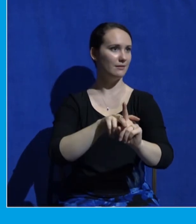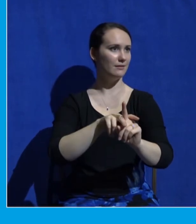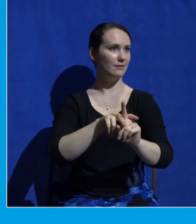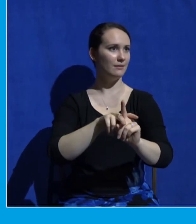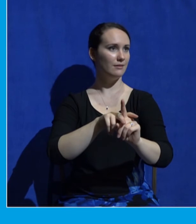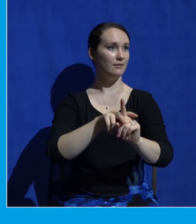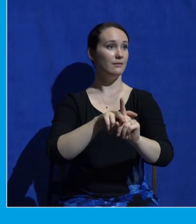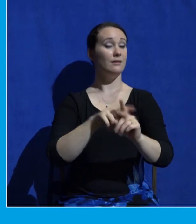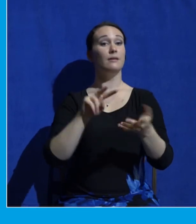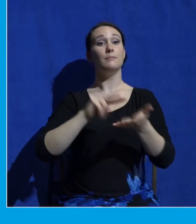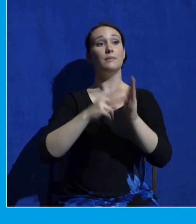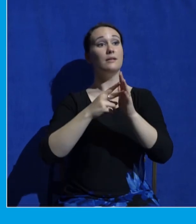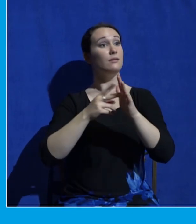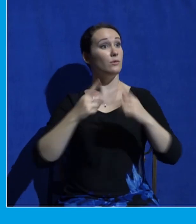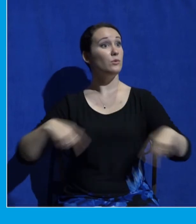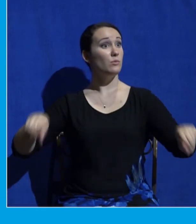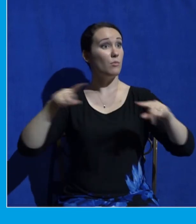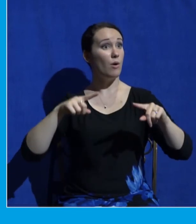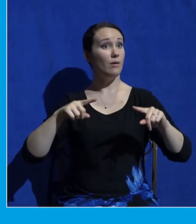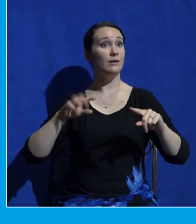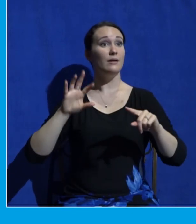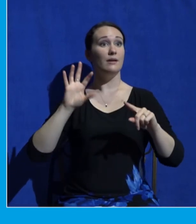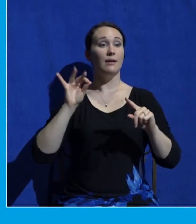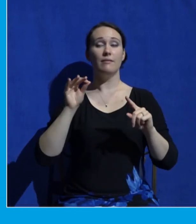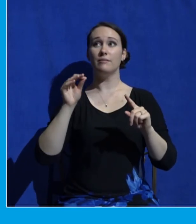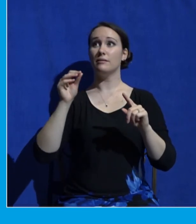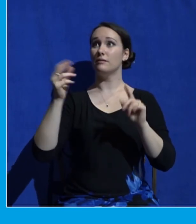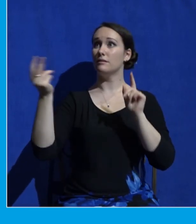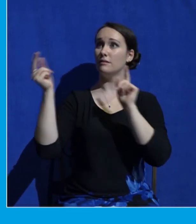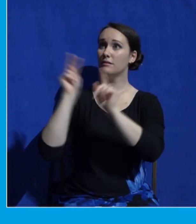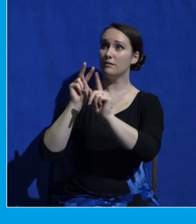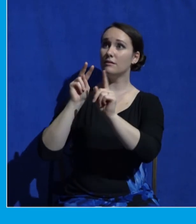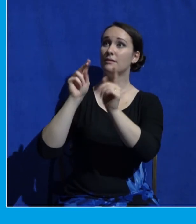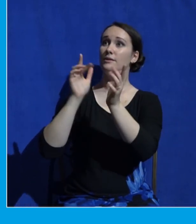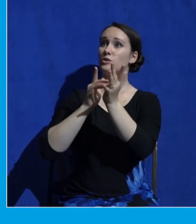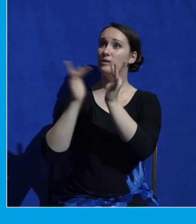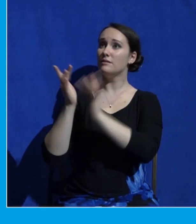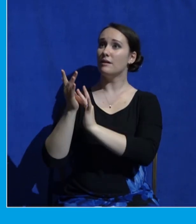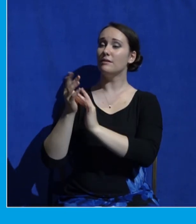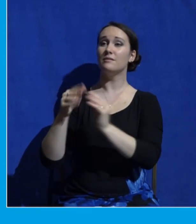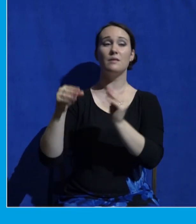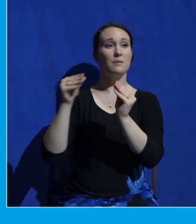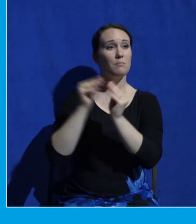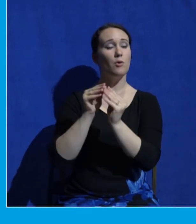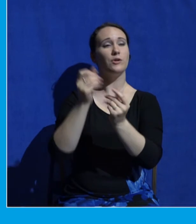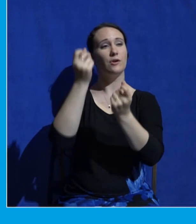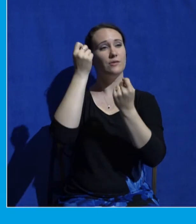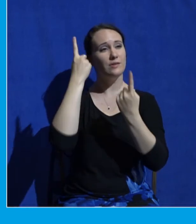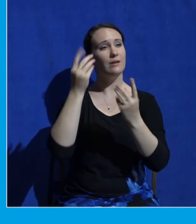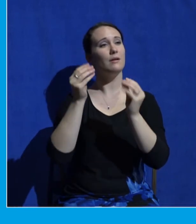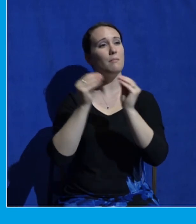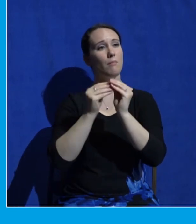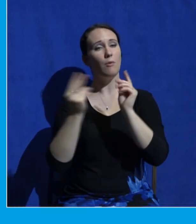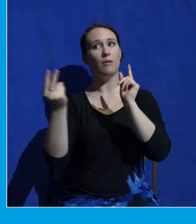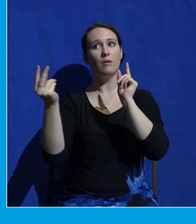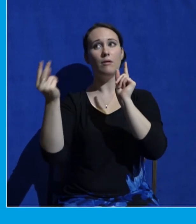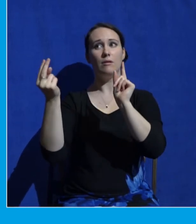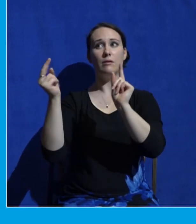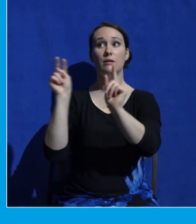the glory of the Lord that's a reference to Jesus the more you see the glory of Jesus the more